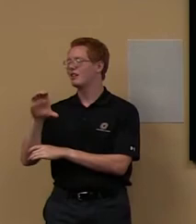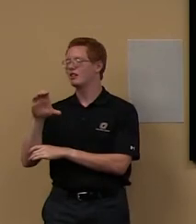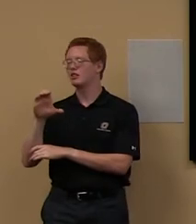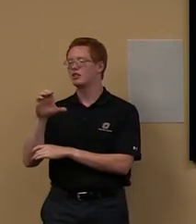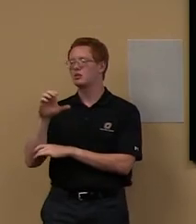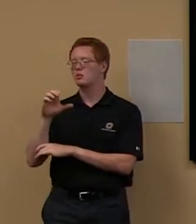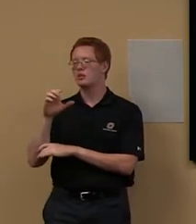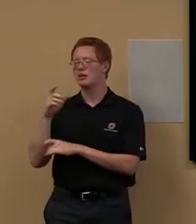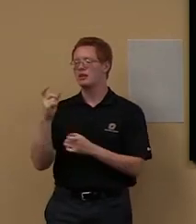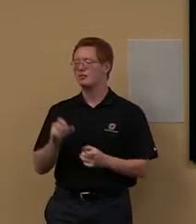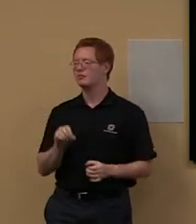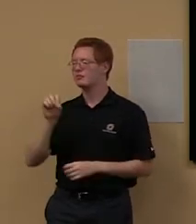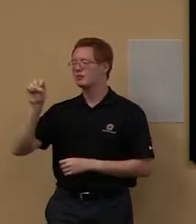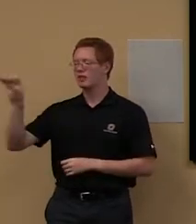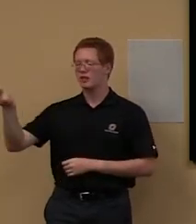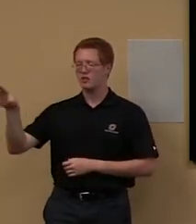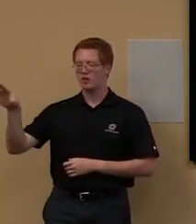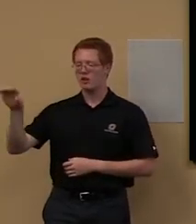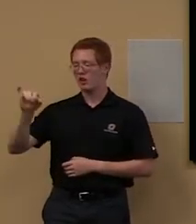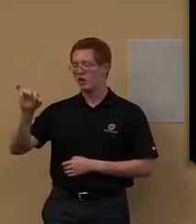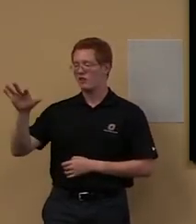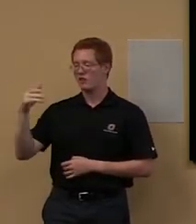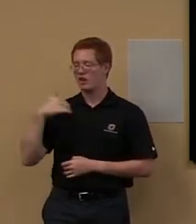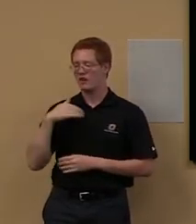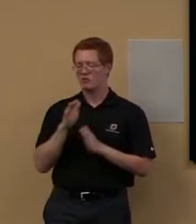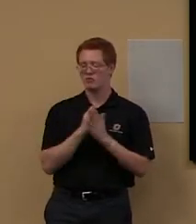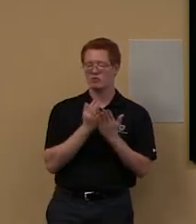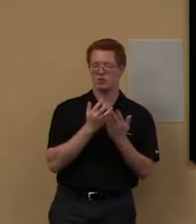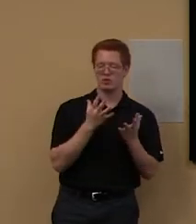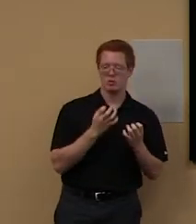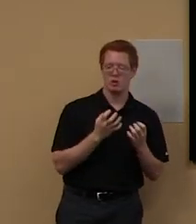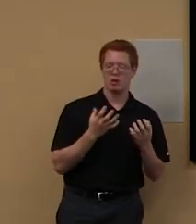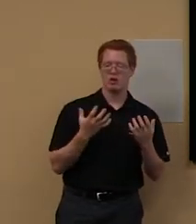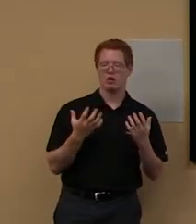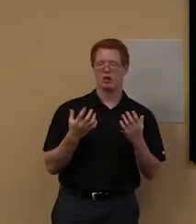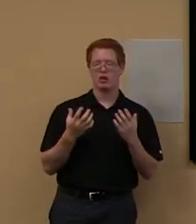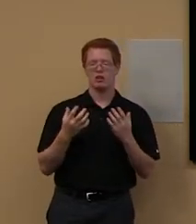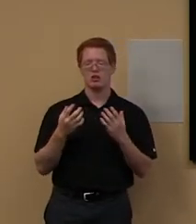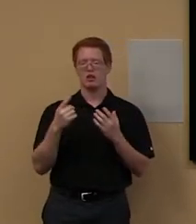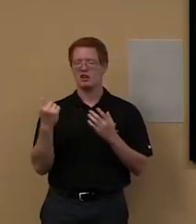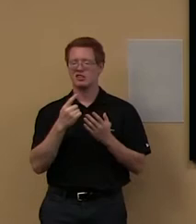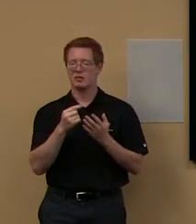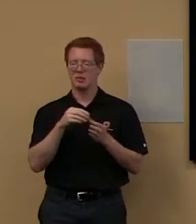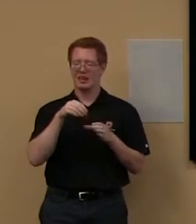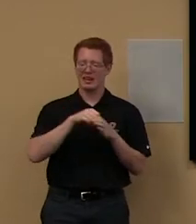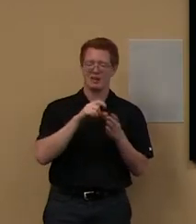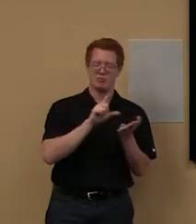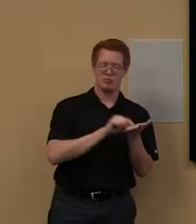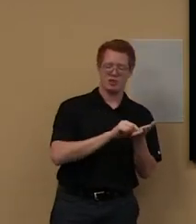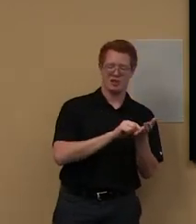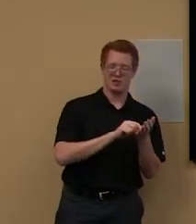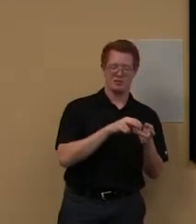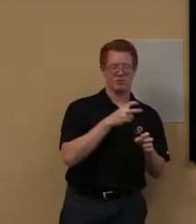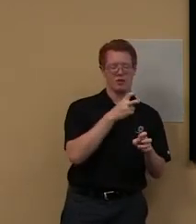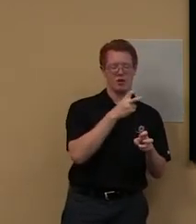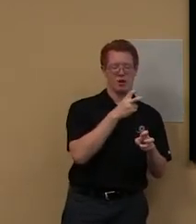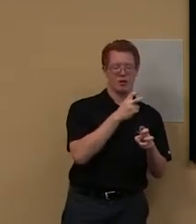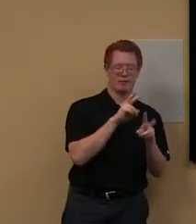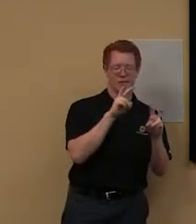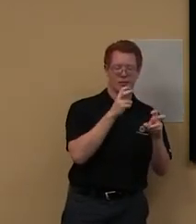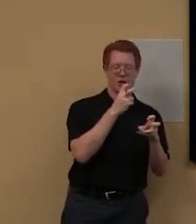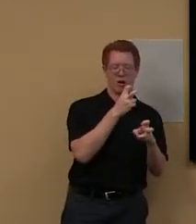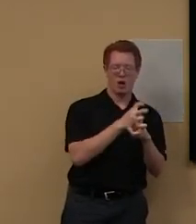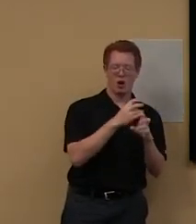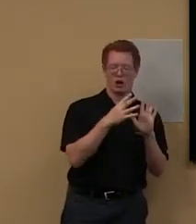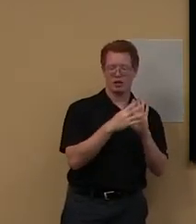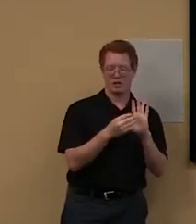um, if there's an article you find, um, and it says, oh, we have it in print at UNL. Um, those, by the